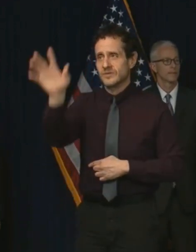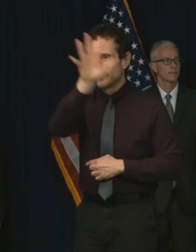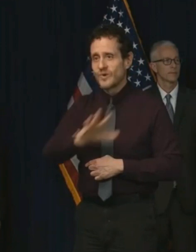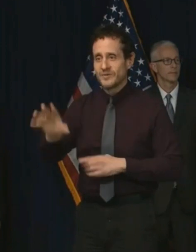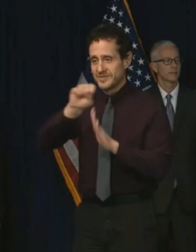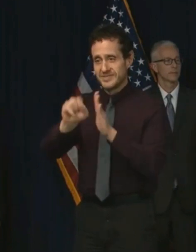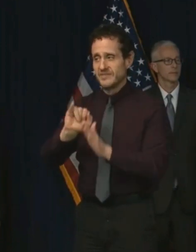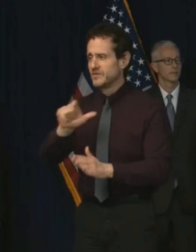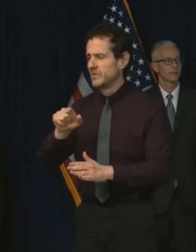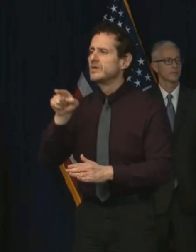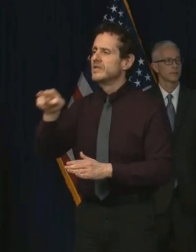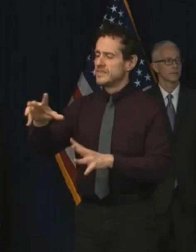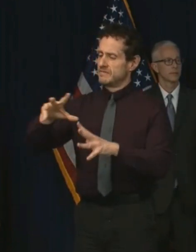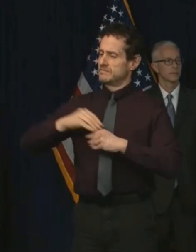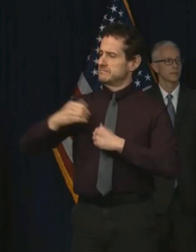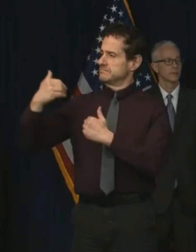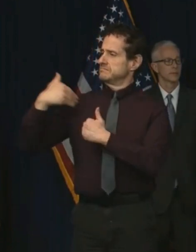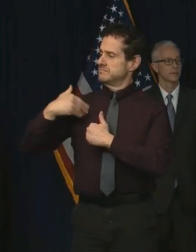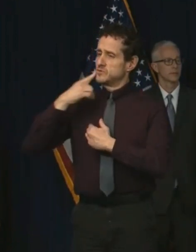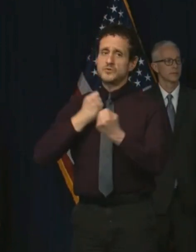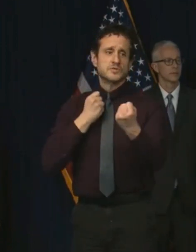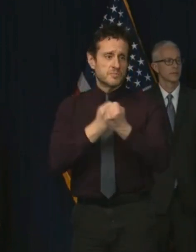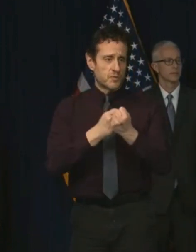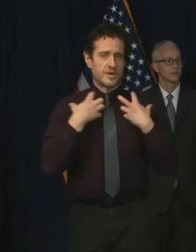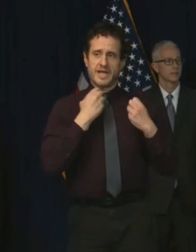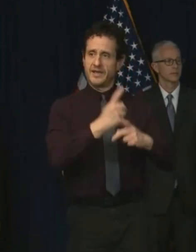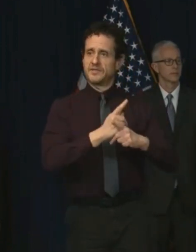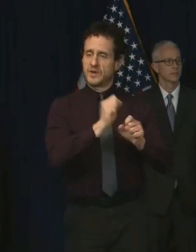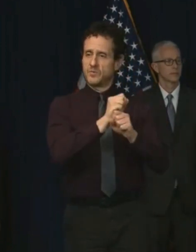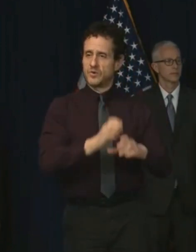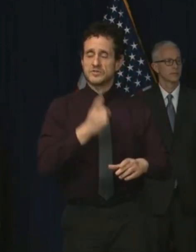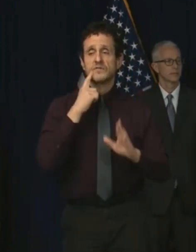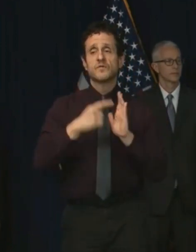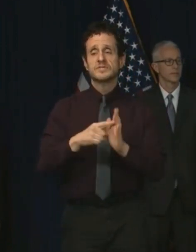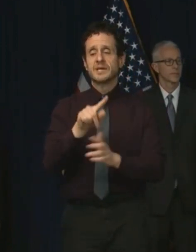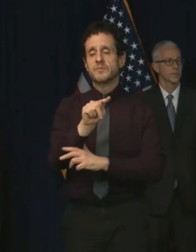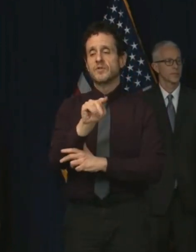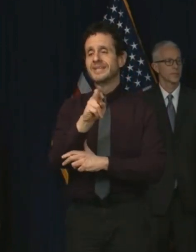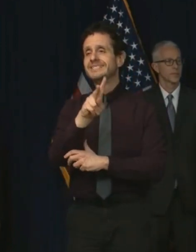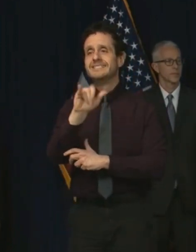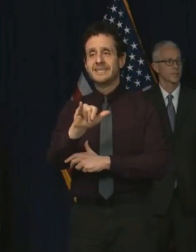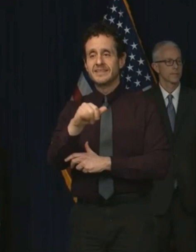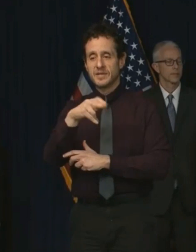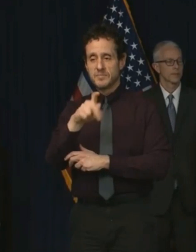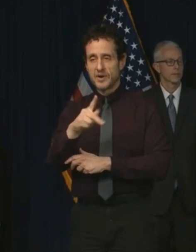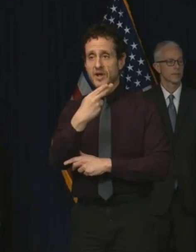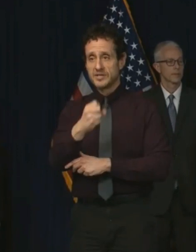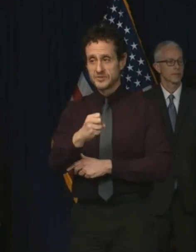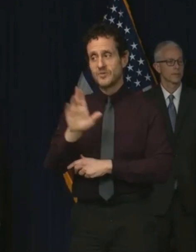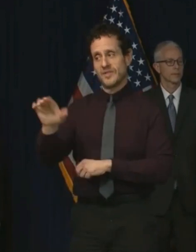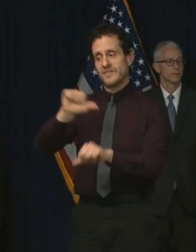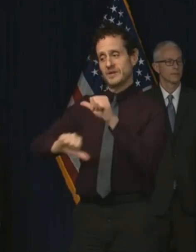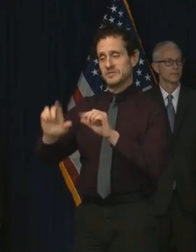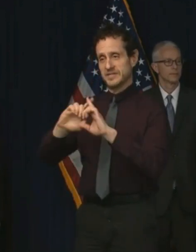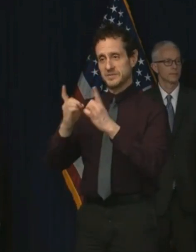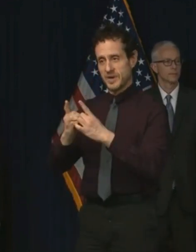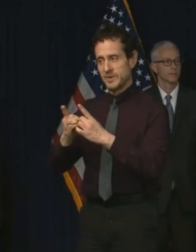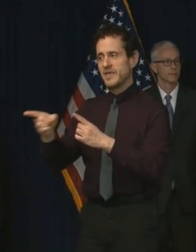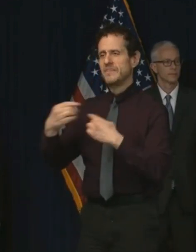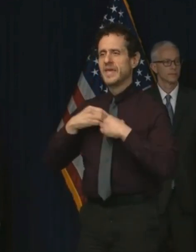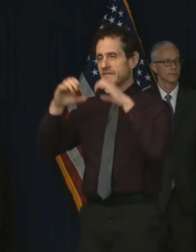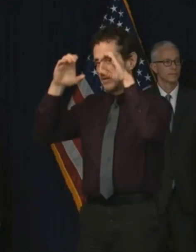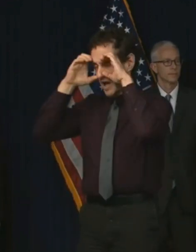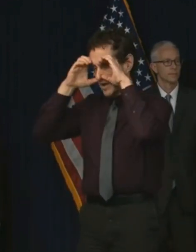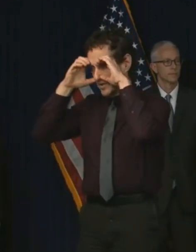it upon themselves to support our health care workers, like Tinley Park High School's Science Department delivering goggles to